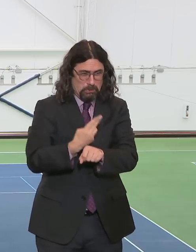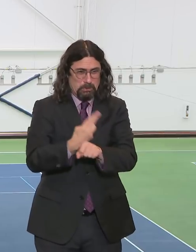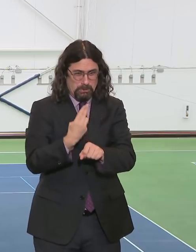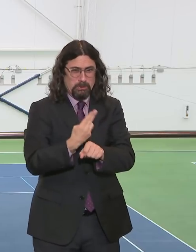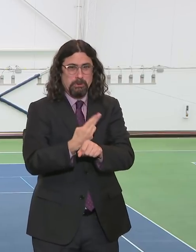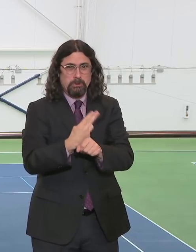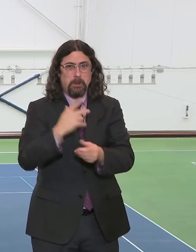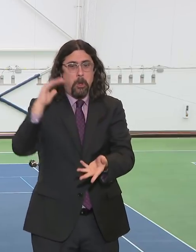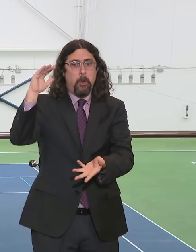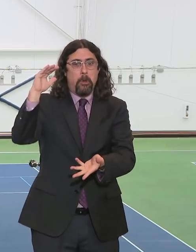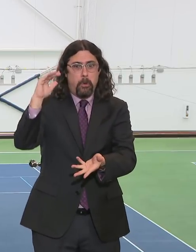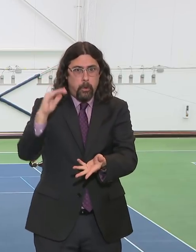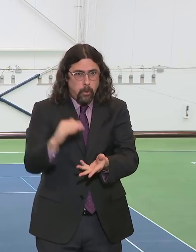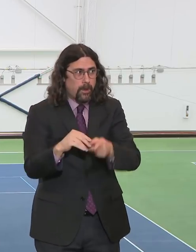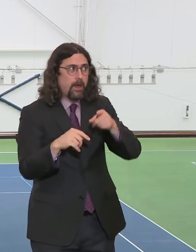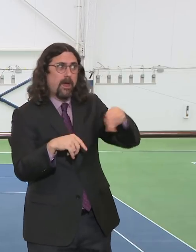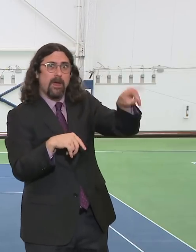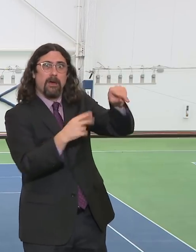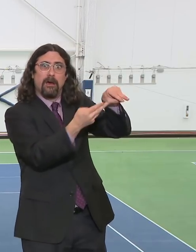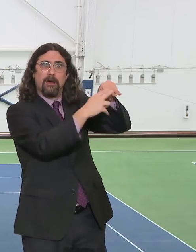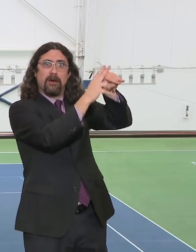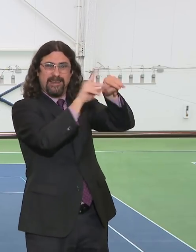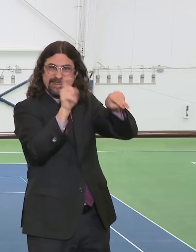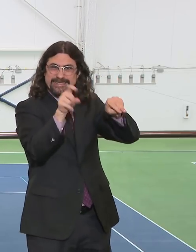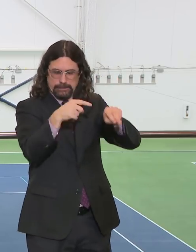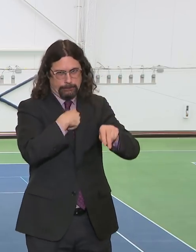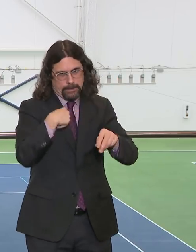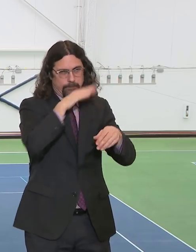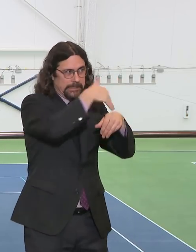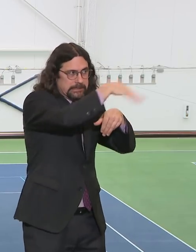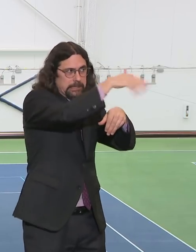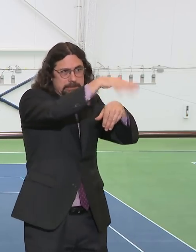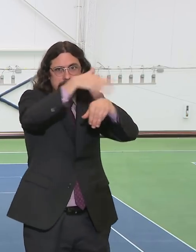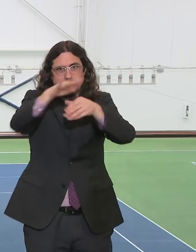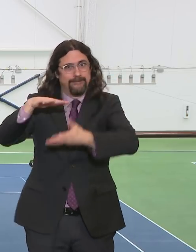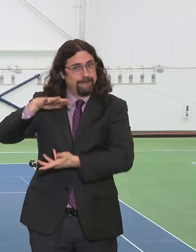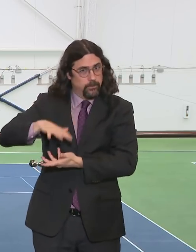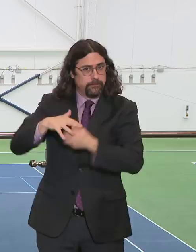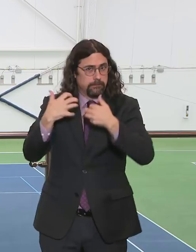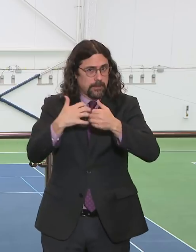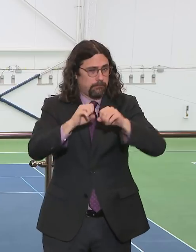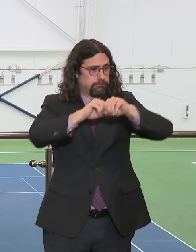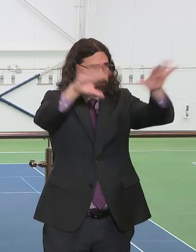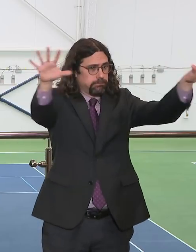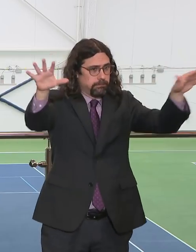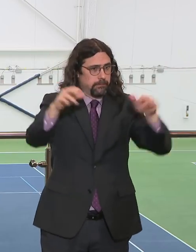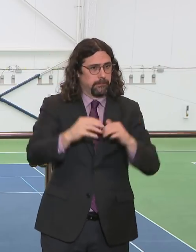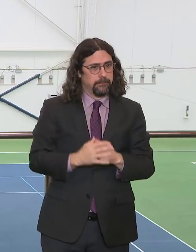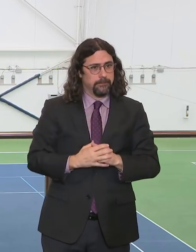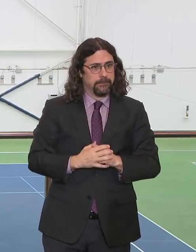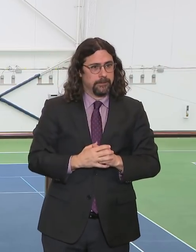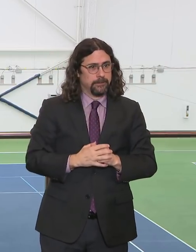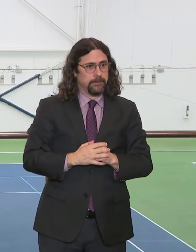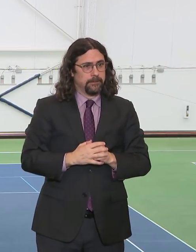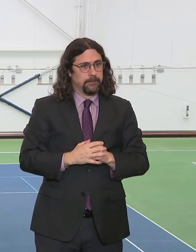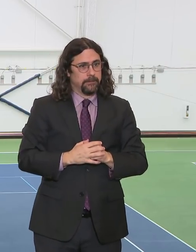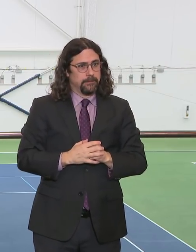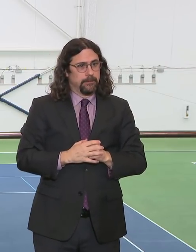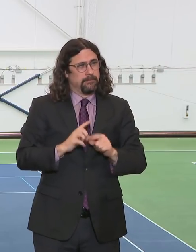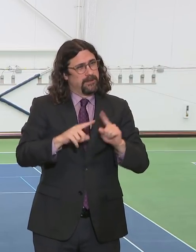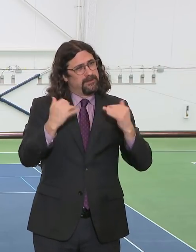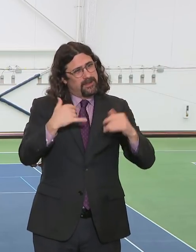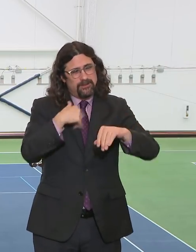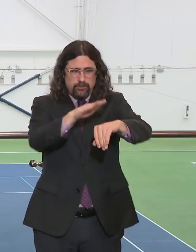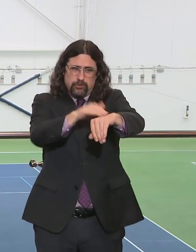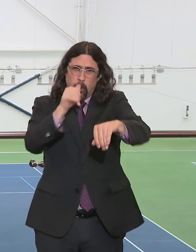help us. And the people in our communities right now, and I need them to step up. Some have, but I need all of them to. People